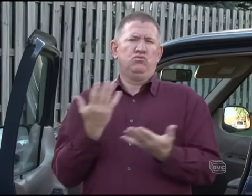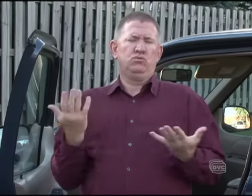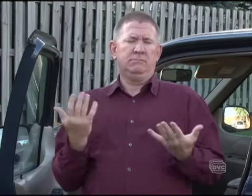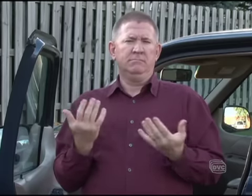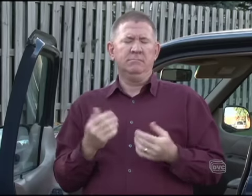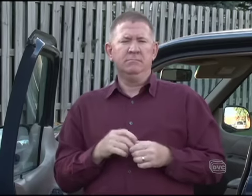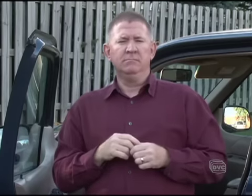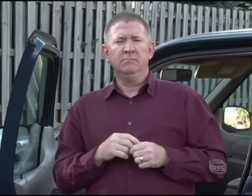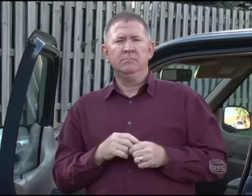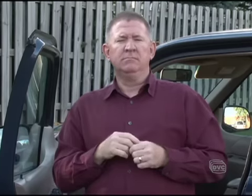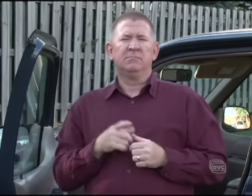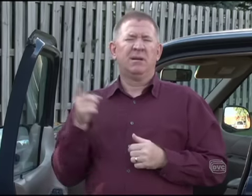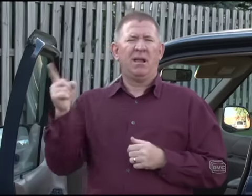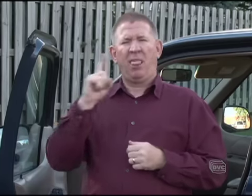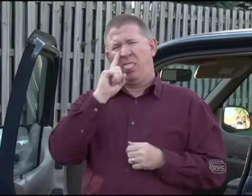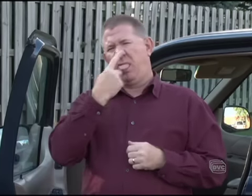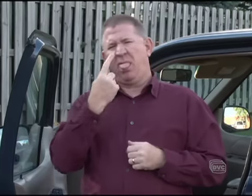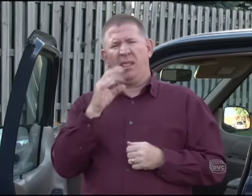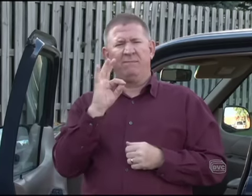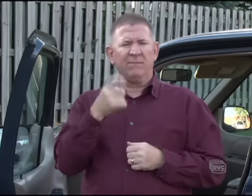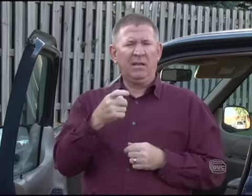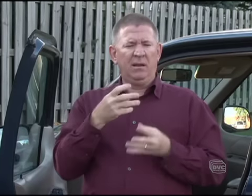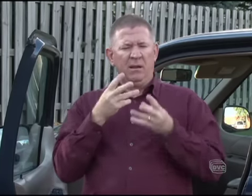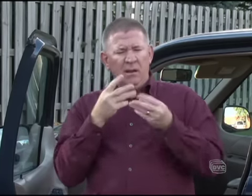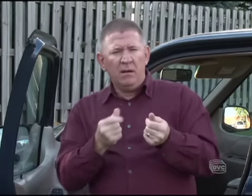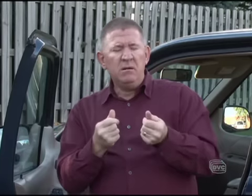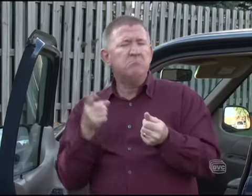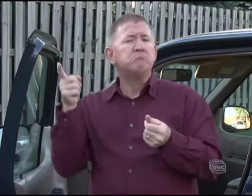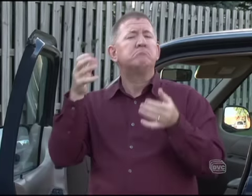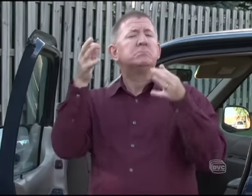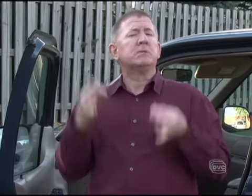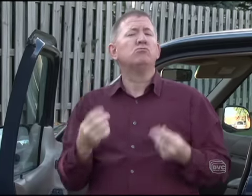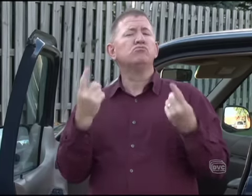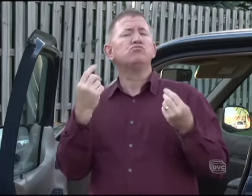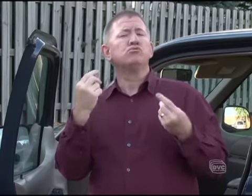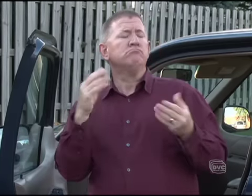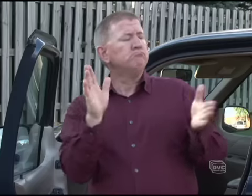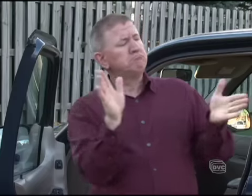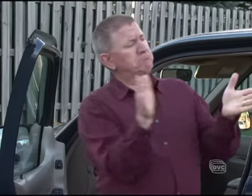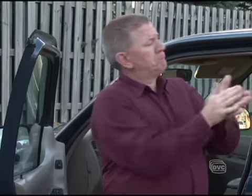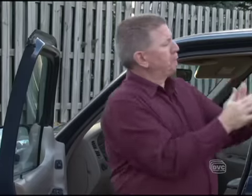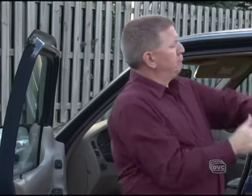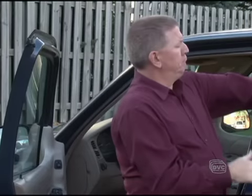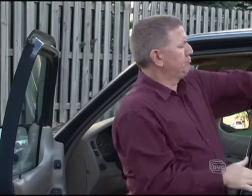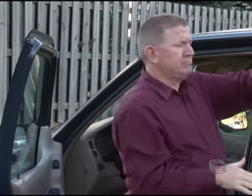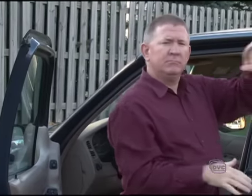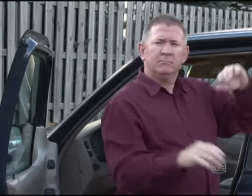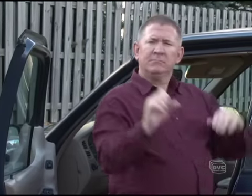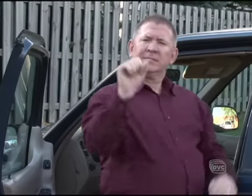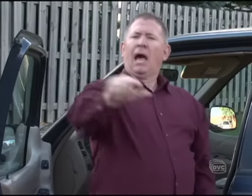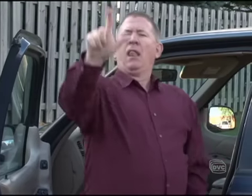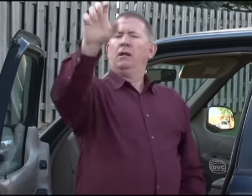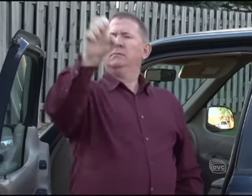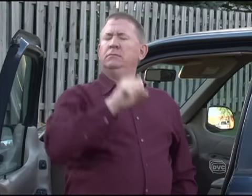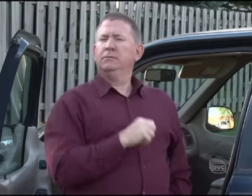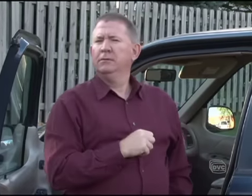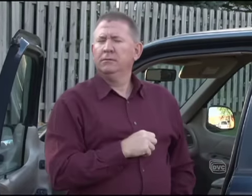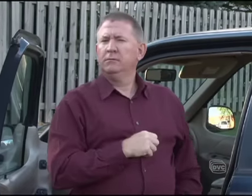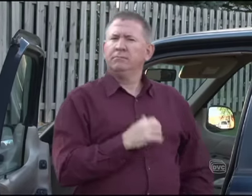car. He says, I'm tired of fixing the old one. I've spent so much money in it. Let me just slap a for sale sign on there. You know, $5,000.